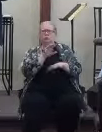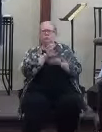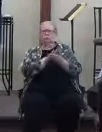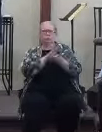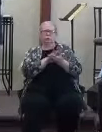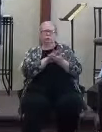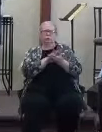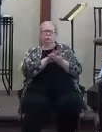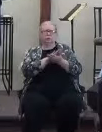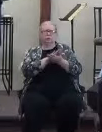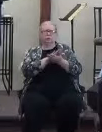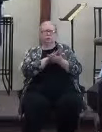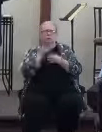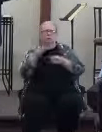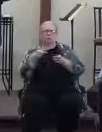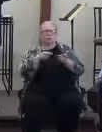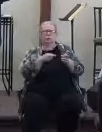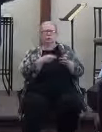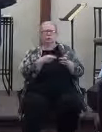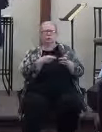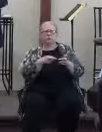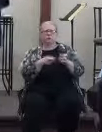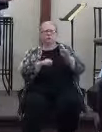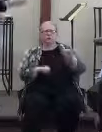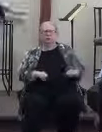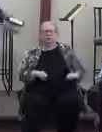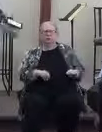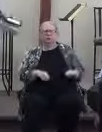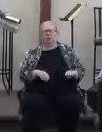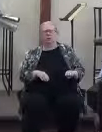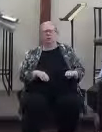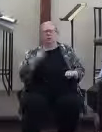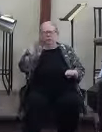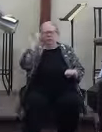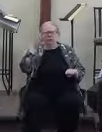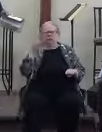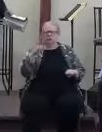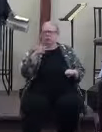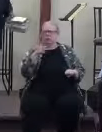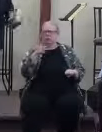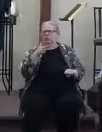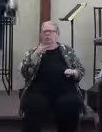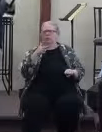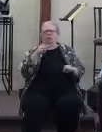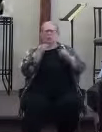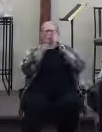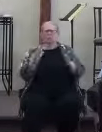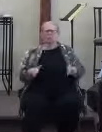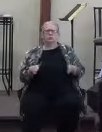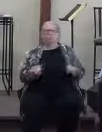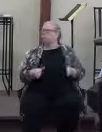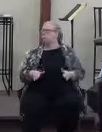south, and that's Waters Street, and I think it's the third house on the right. And that rascal's about this far off the ground, so